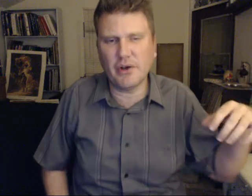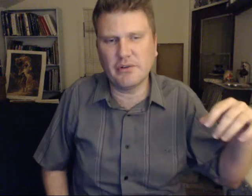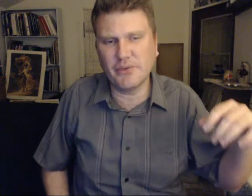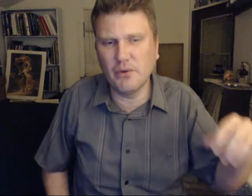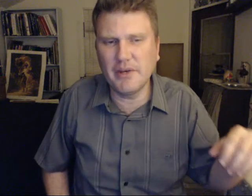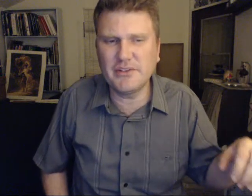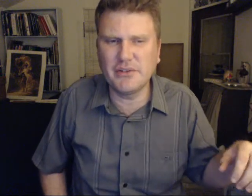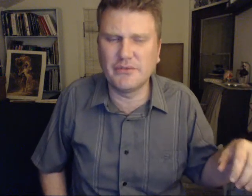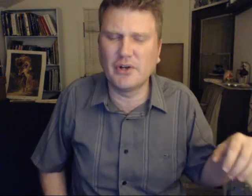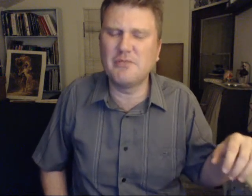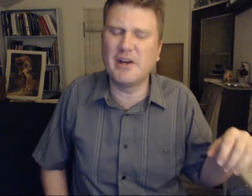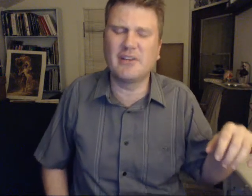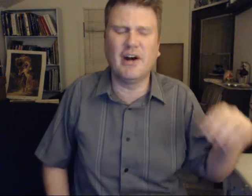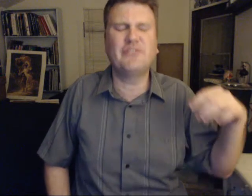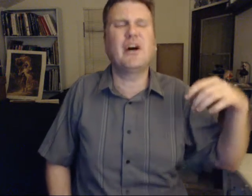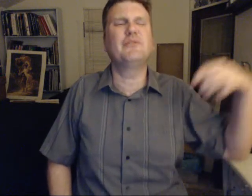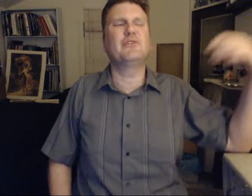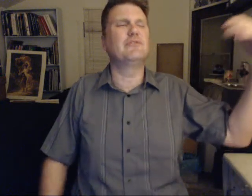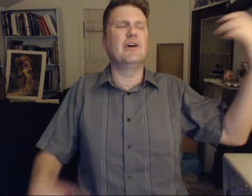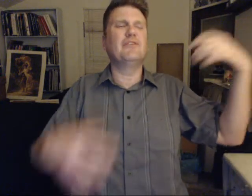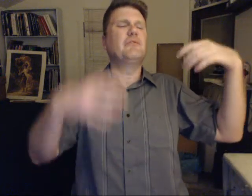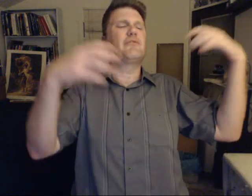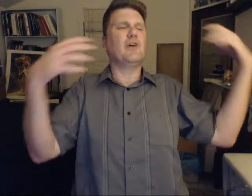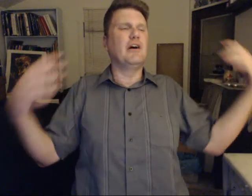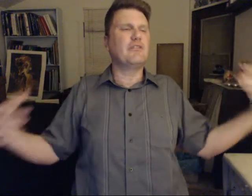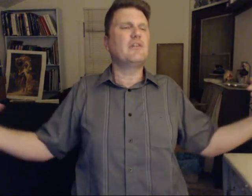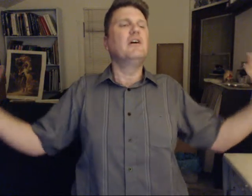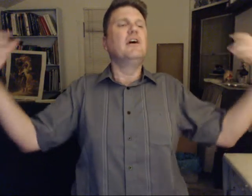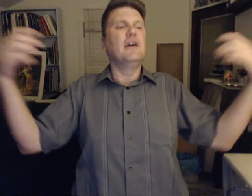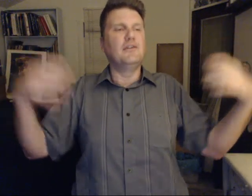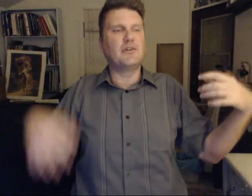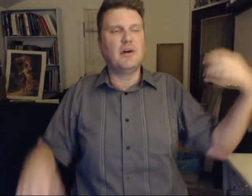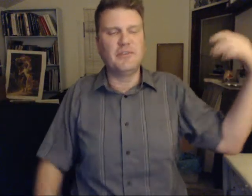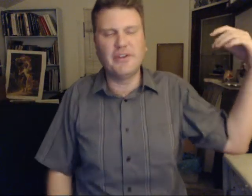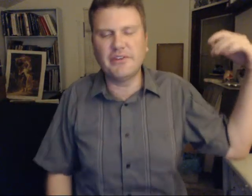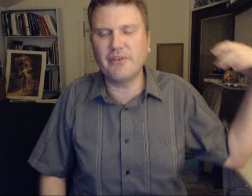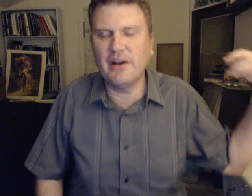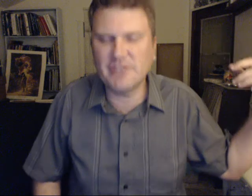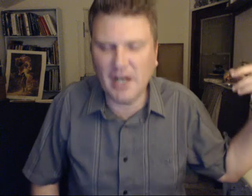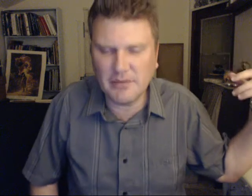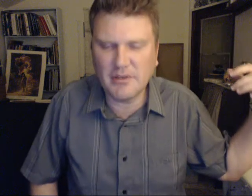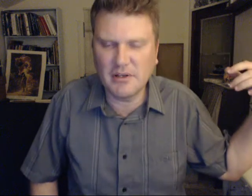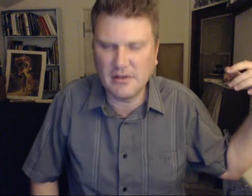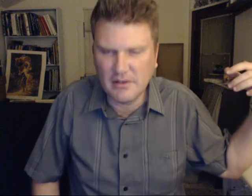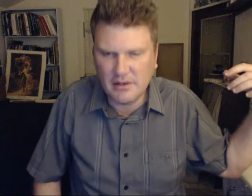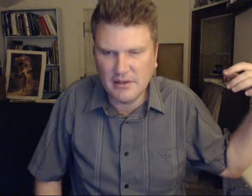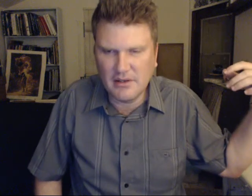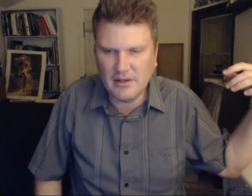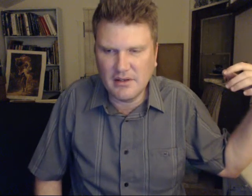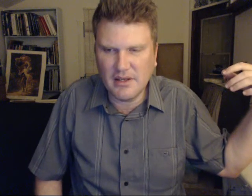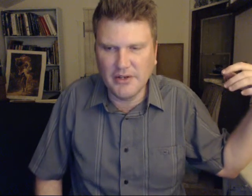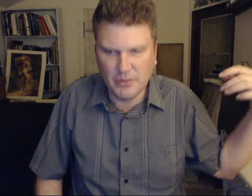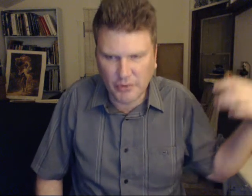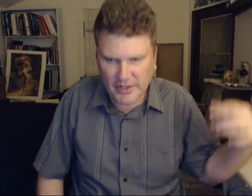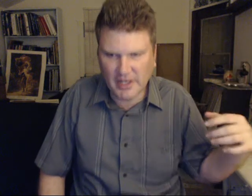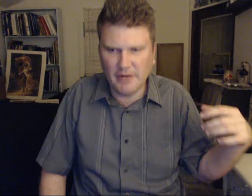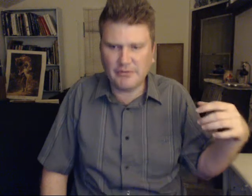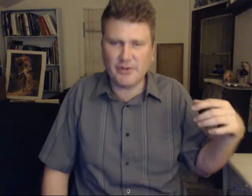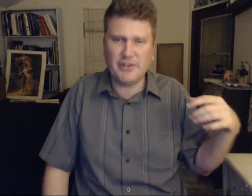soulmates you've known in many lifetimes. You love them forever, and you come into this lifetime, and you break up for good.